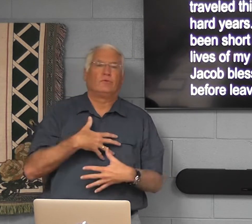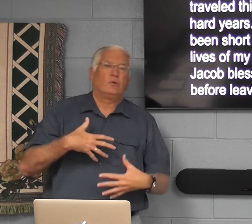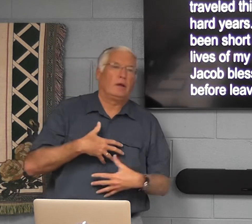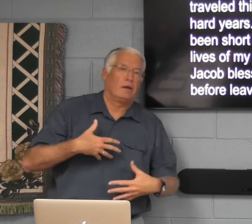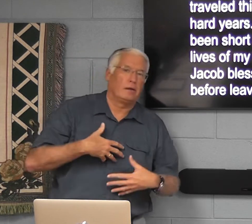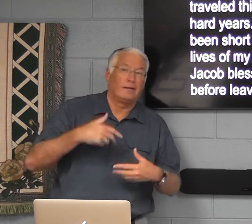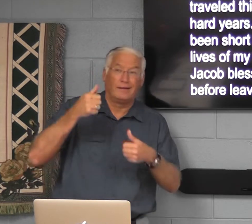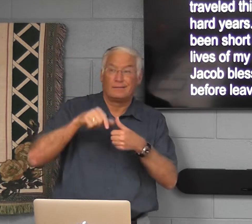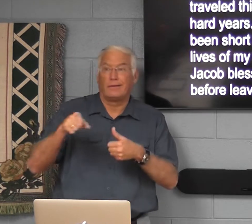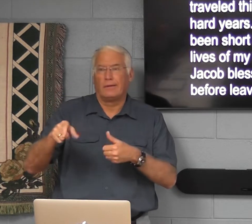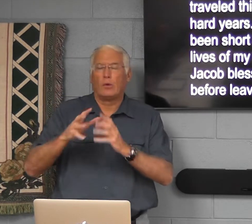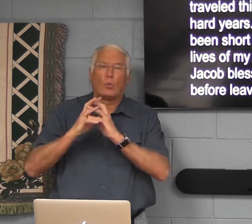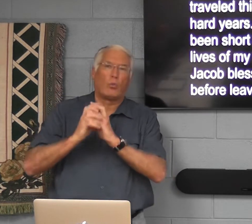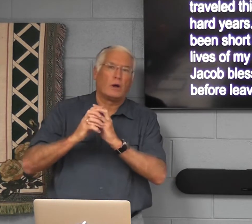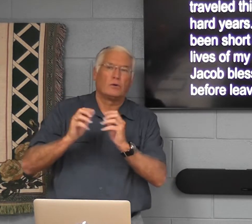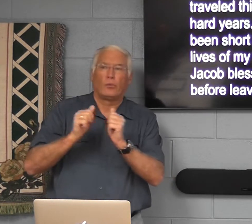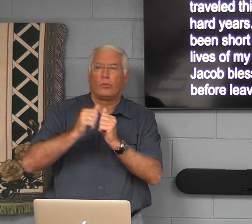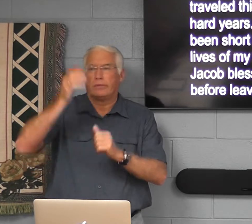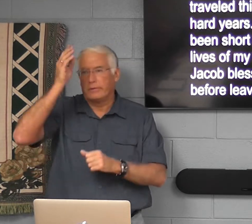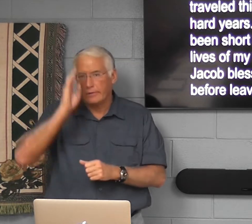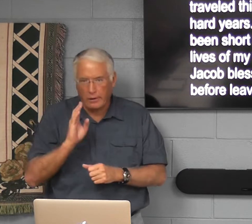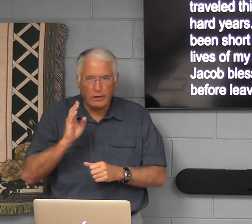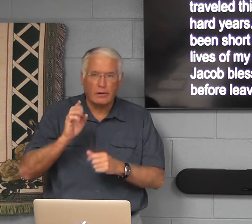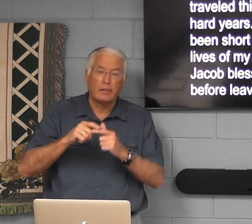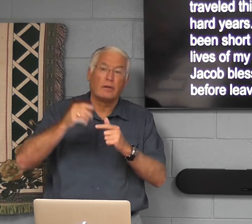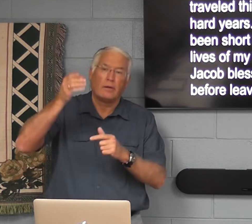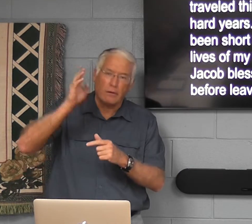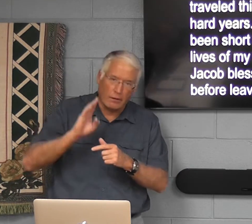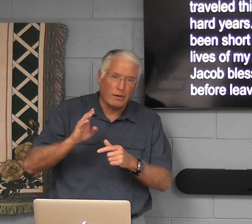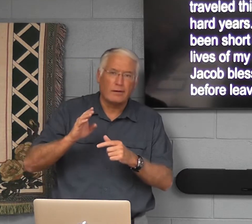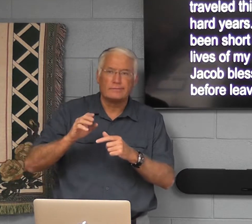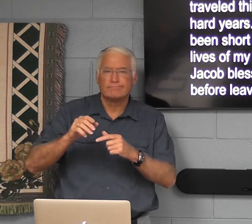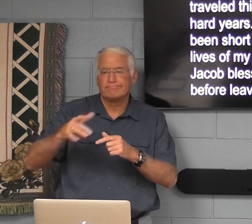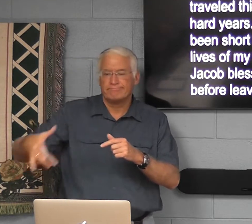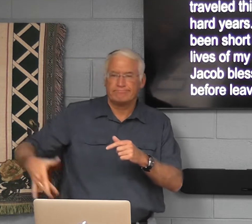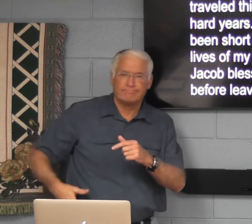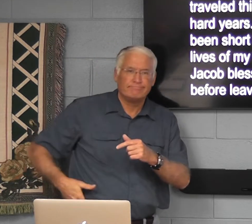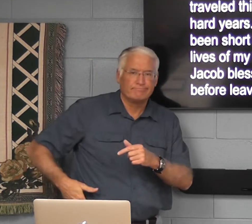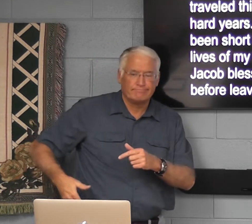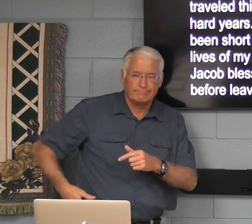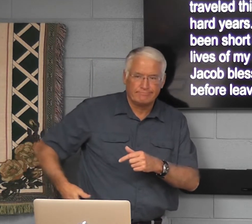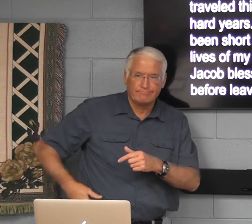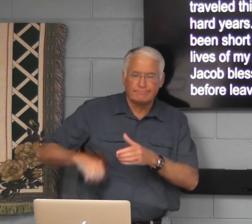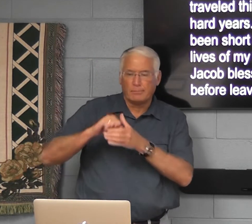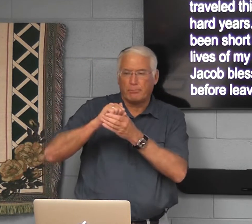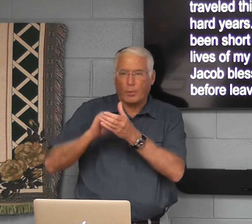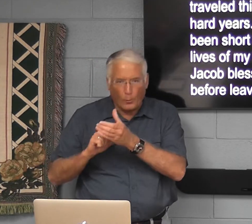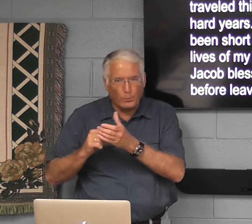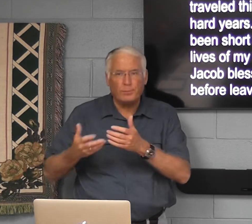traveled, met Esau, a member who wrestled with God. And then God